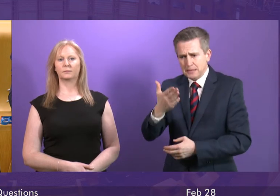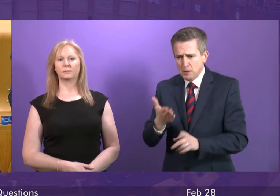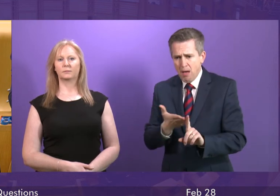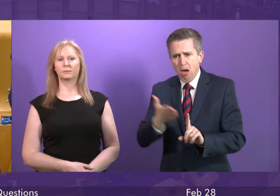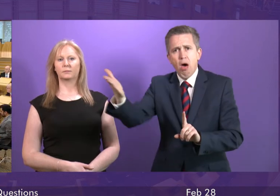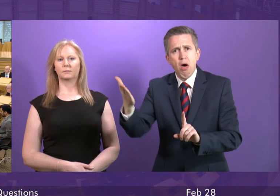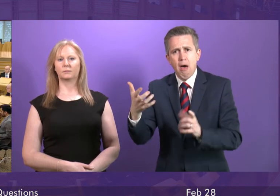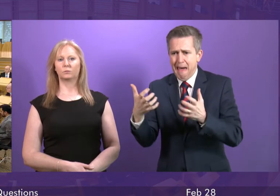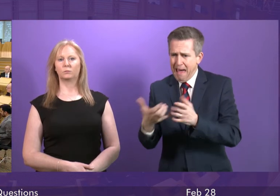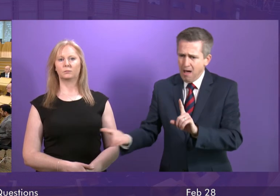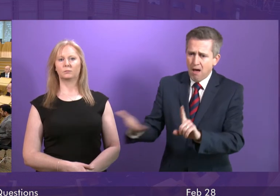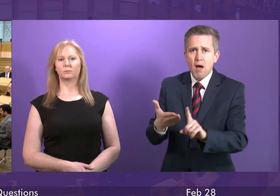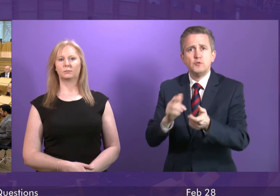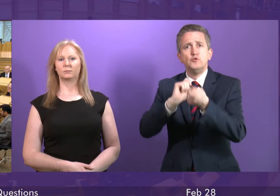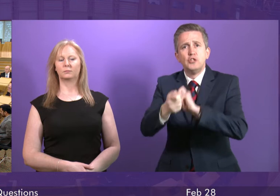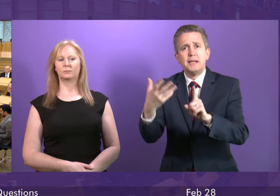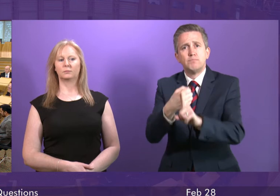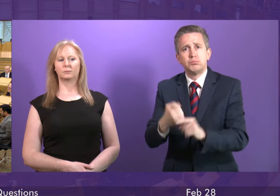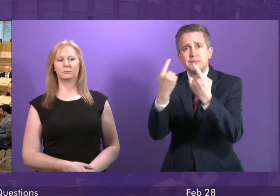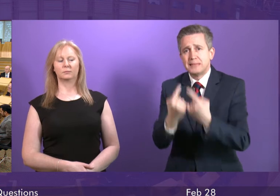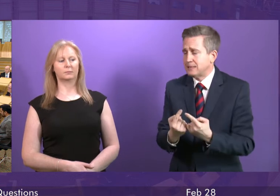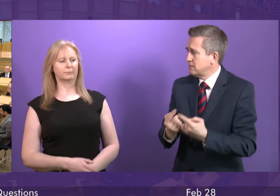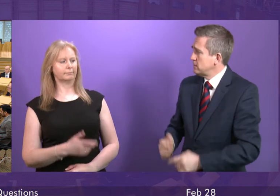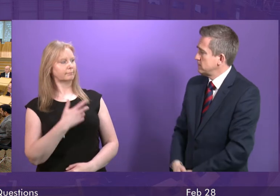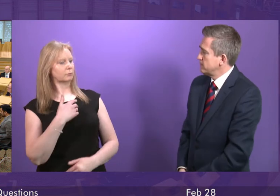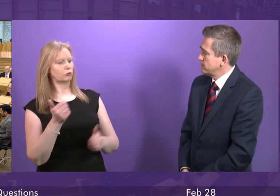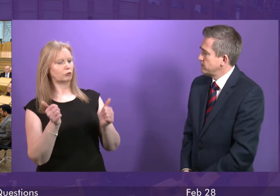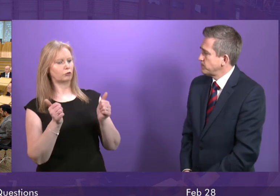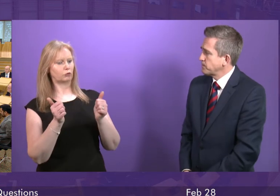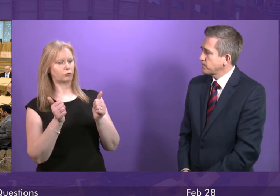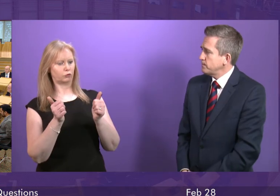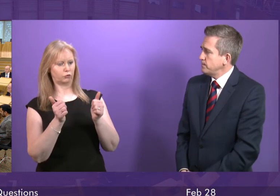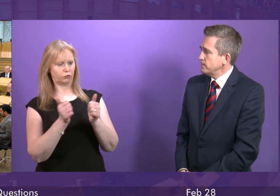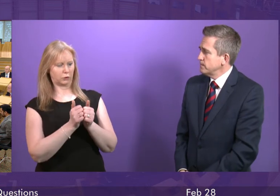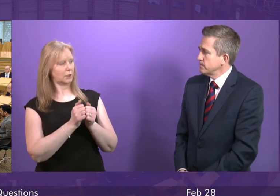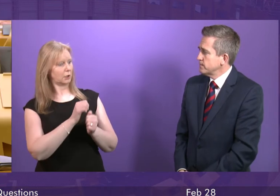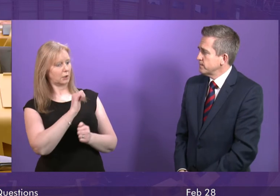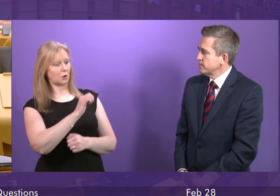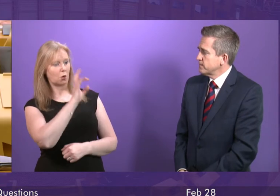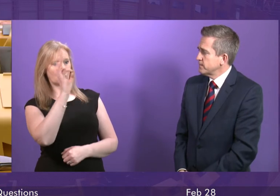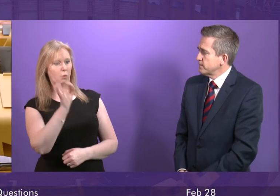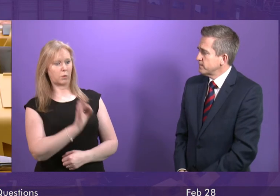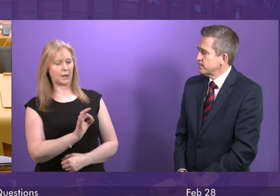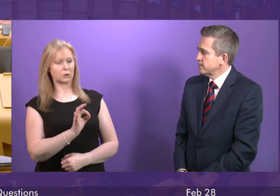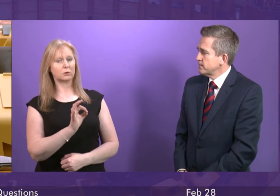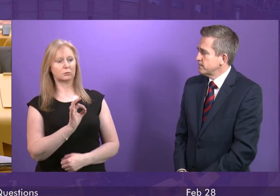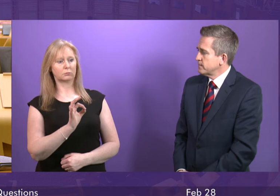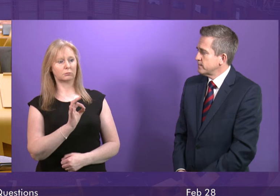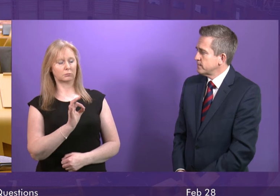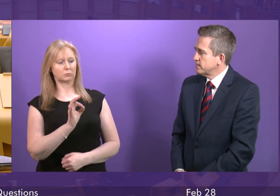to change? First Minister. Well, I actually agree with the broad thrust of Patrick Harvey's question. So I want to come on to where I agree in a second.